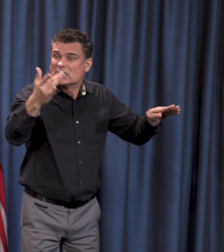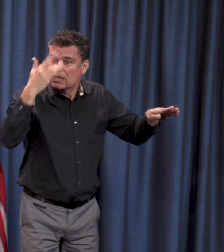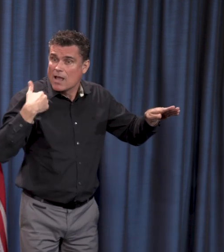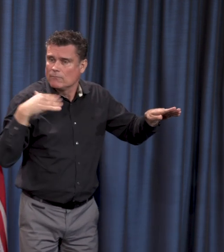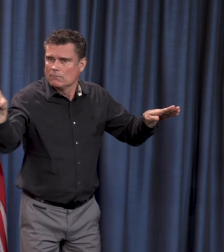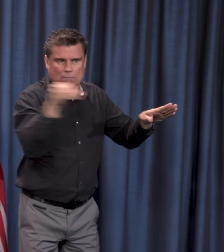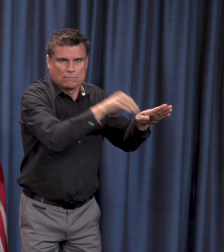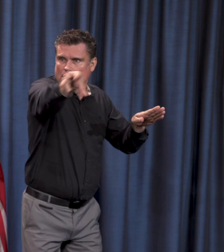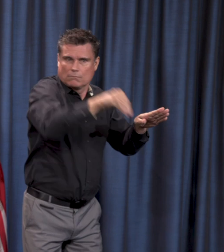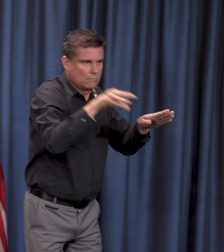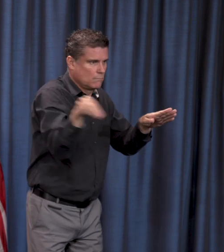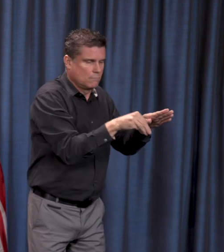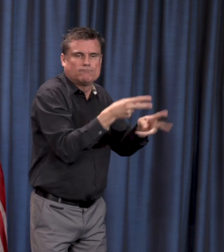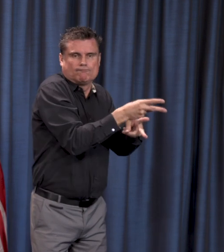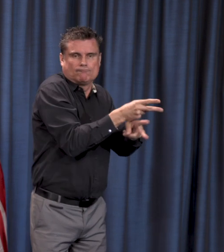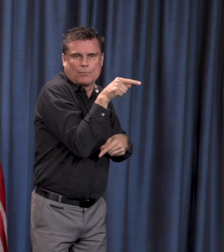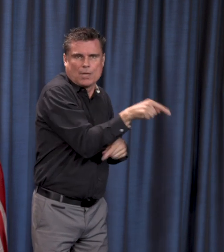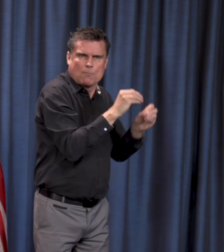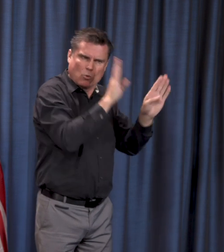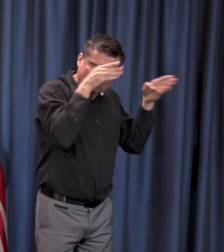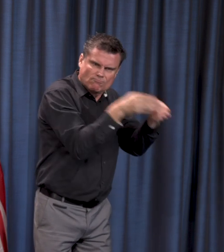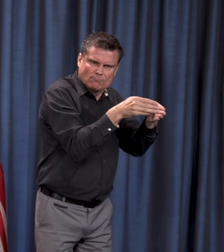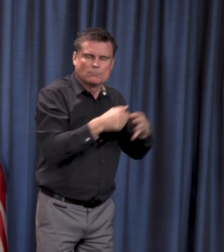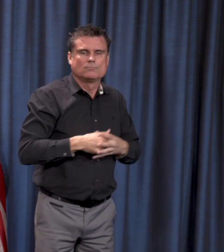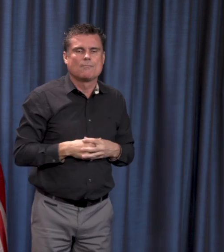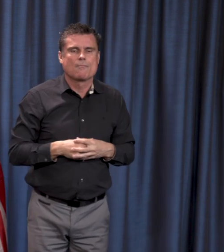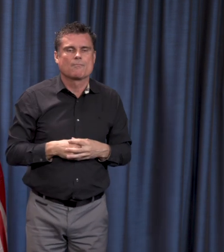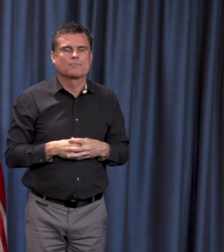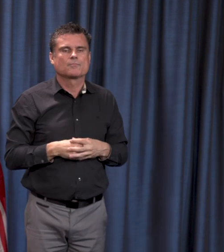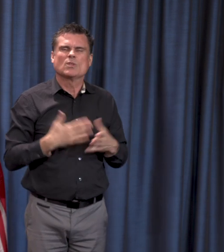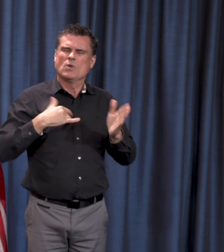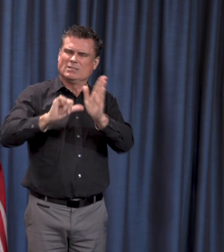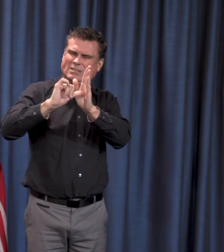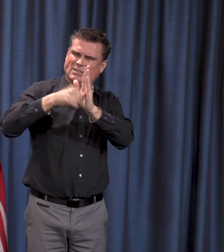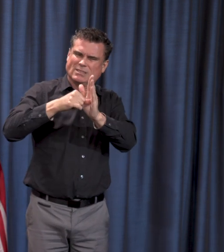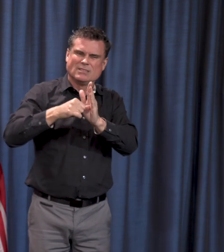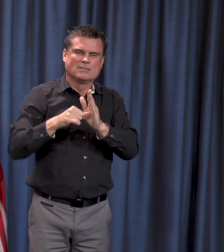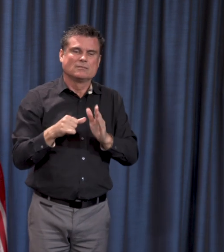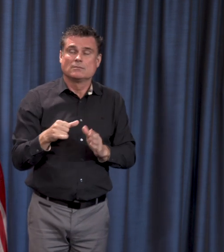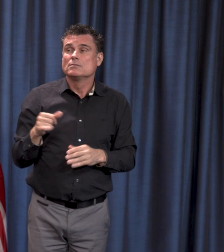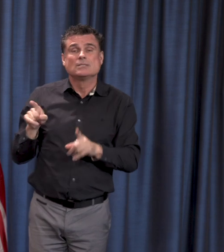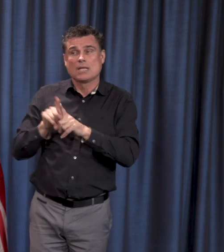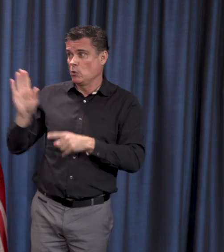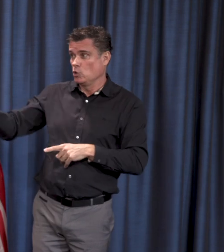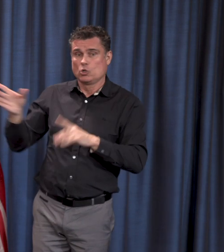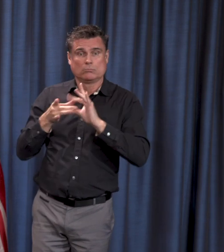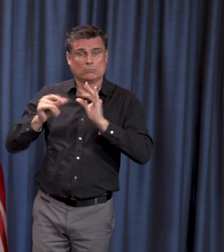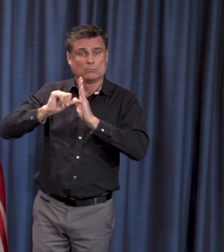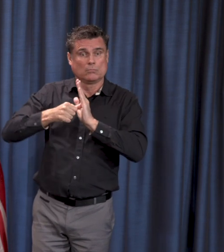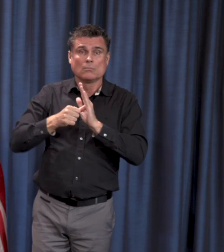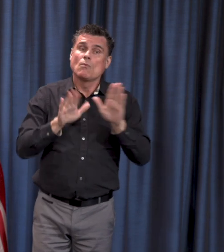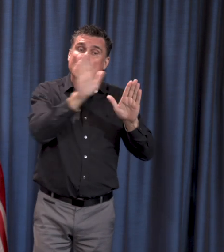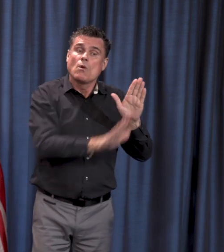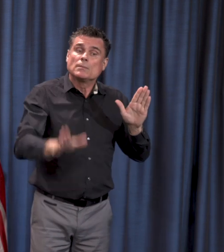Finally, want to say this, I want to just echo Dr. Henry and first of all, thank so many people in BC for the extraordinary changes in